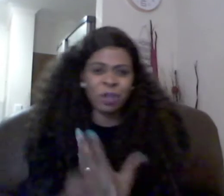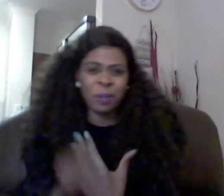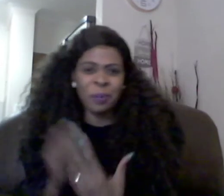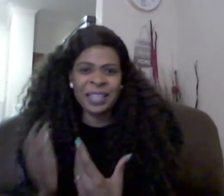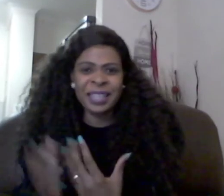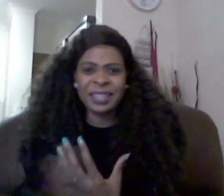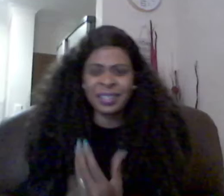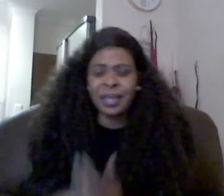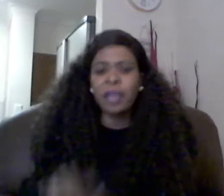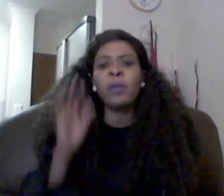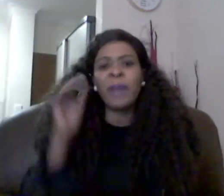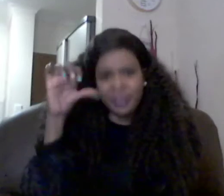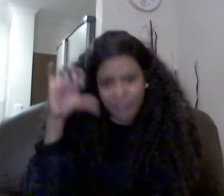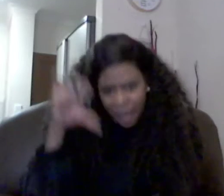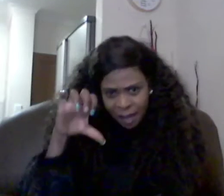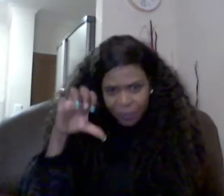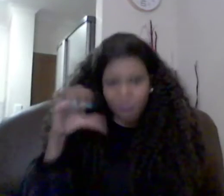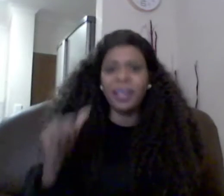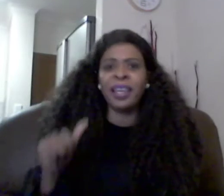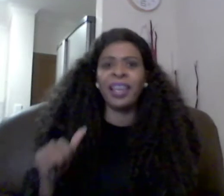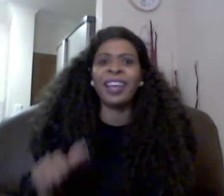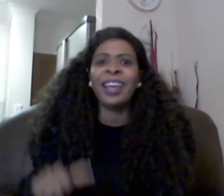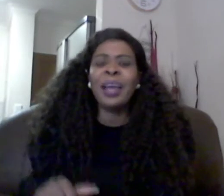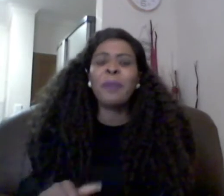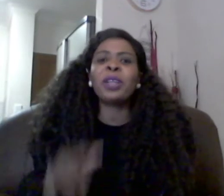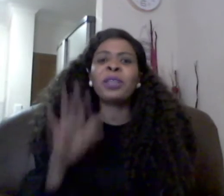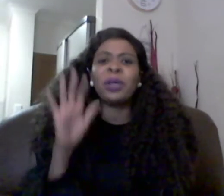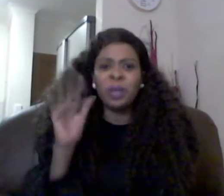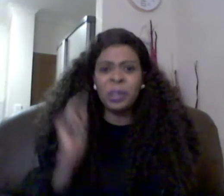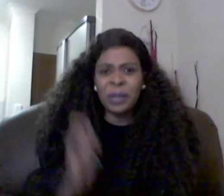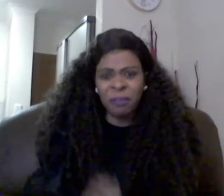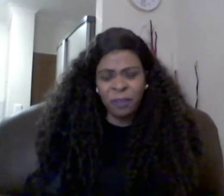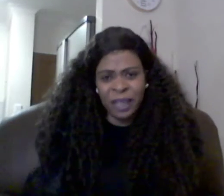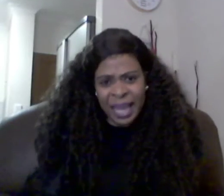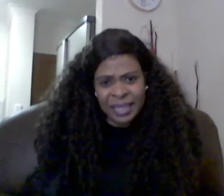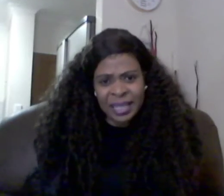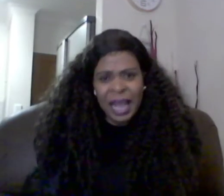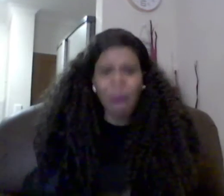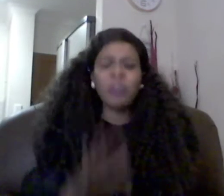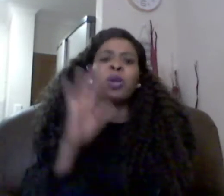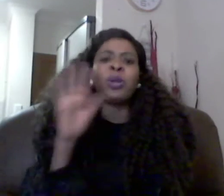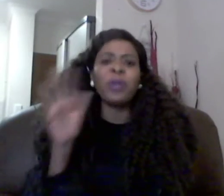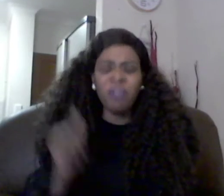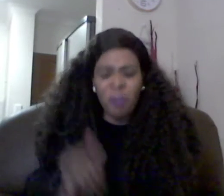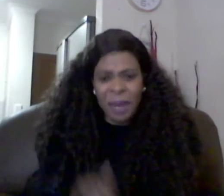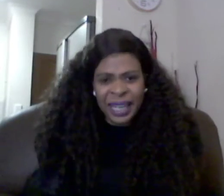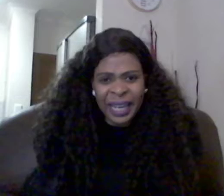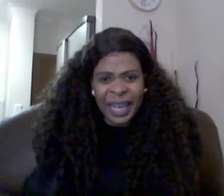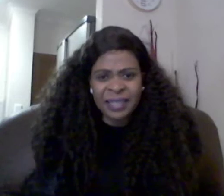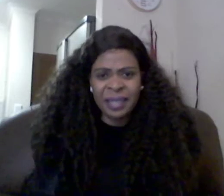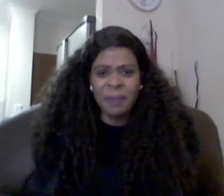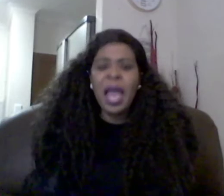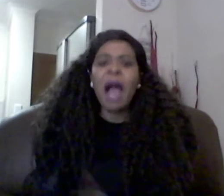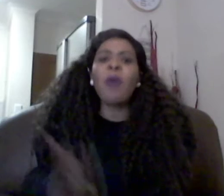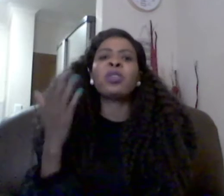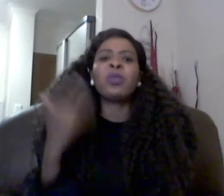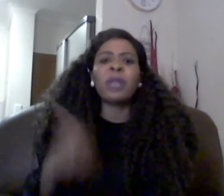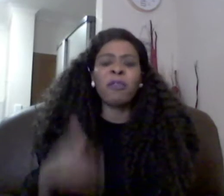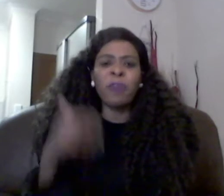to impress the sister it will be a duh for me because i was not looking for that i was not looking for materialism i was looking for